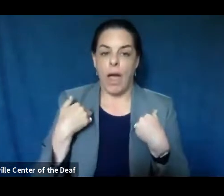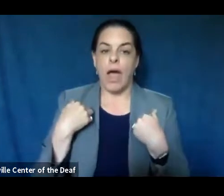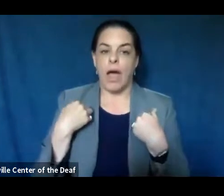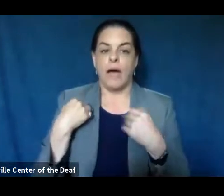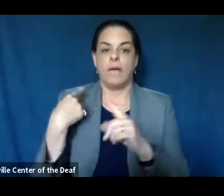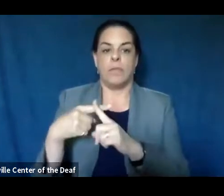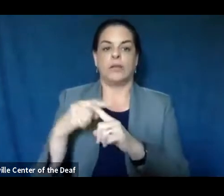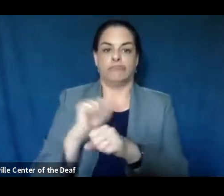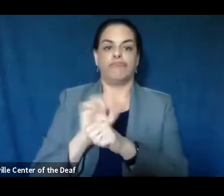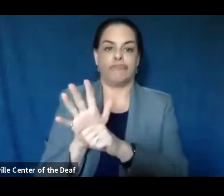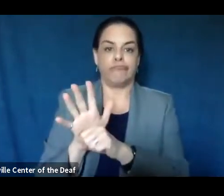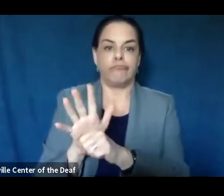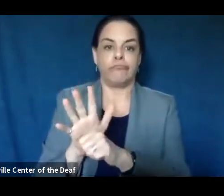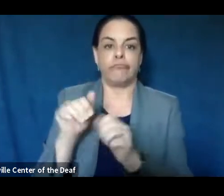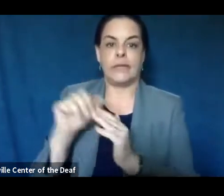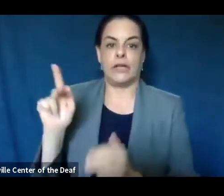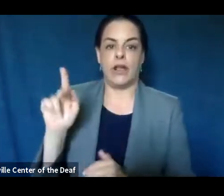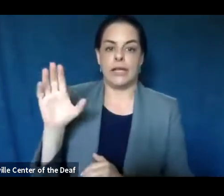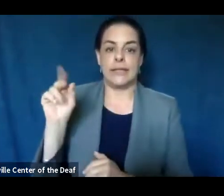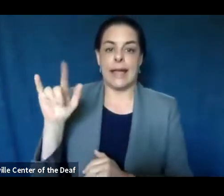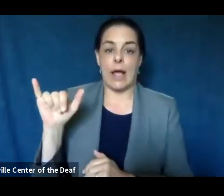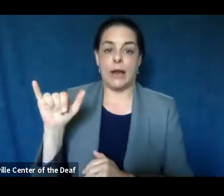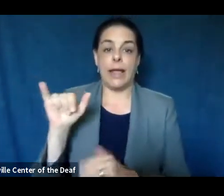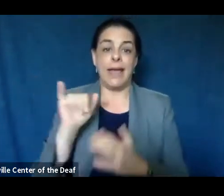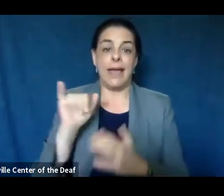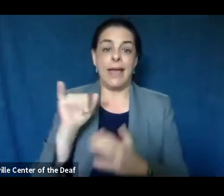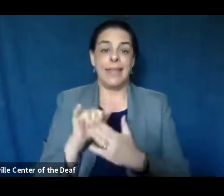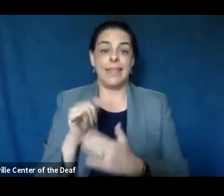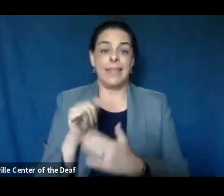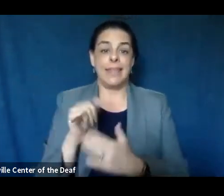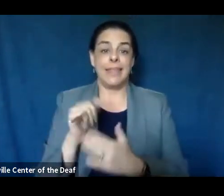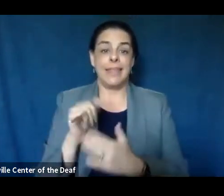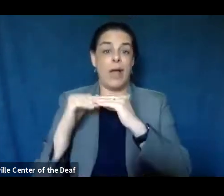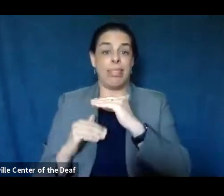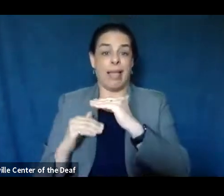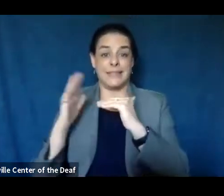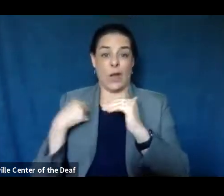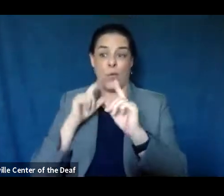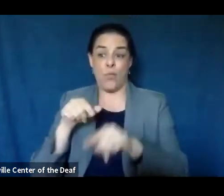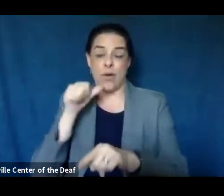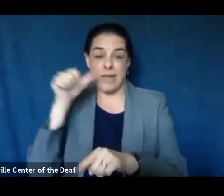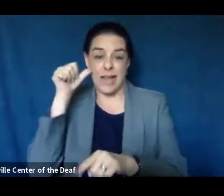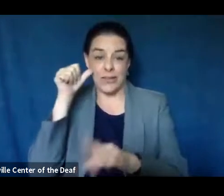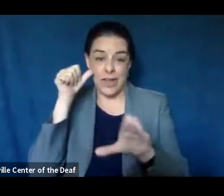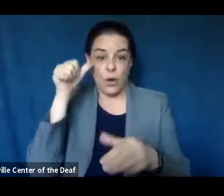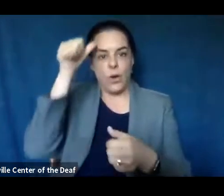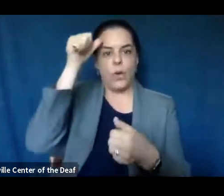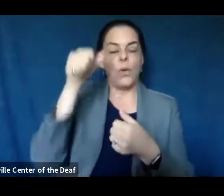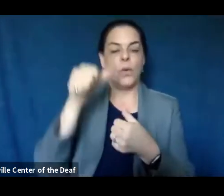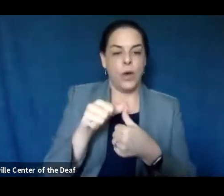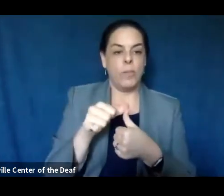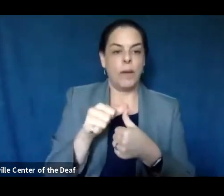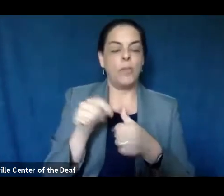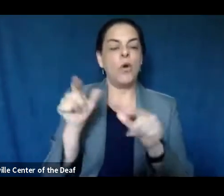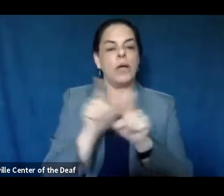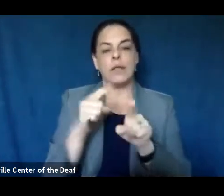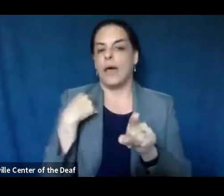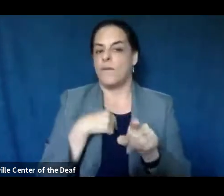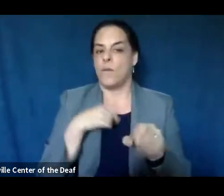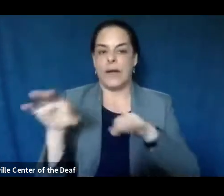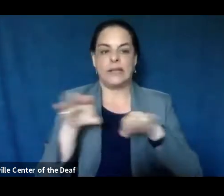in Knox County. That is two less than we reported from yesterday. So as a reminder, again, like we've been explaining,